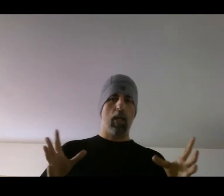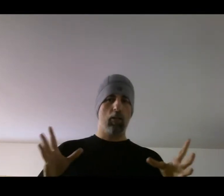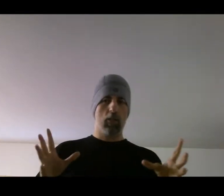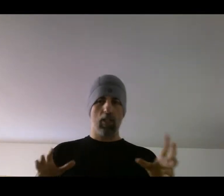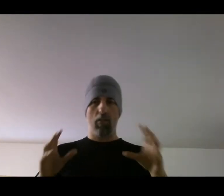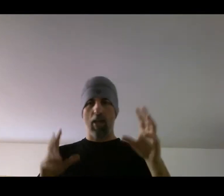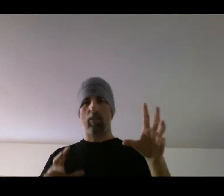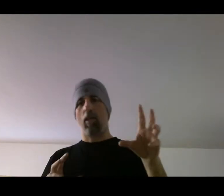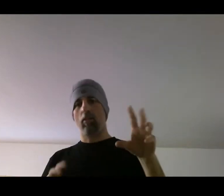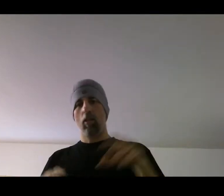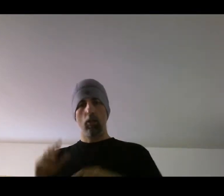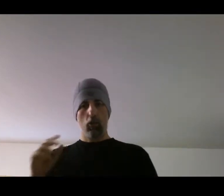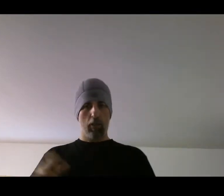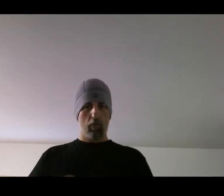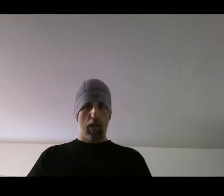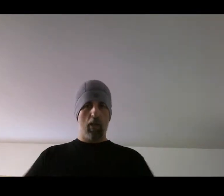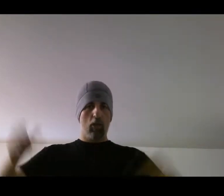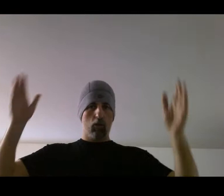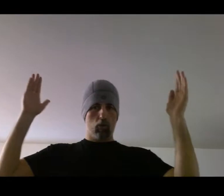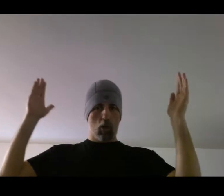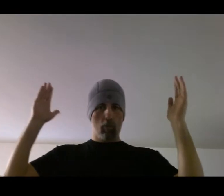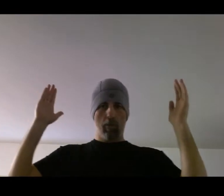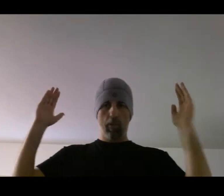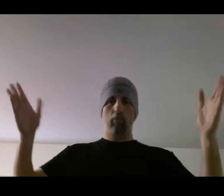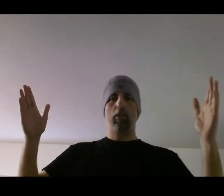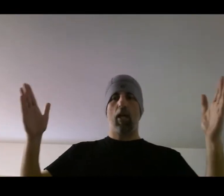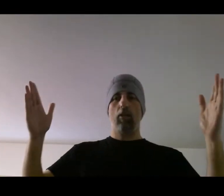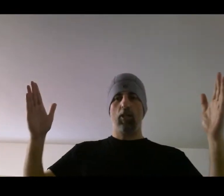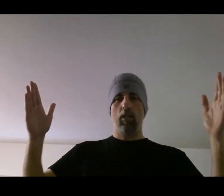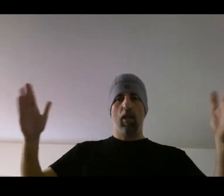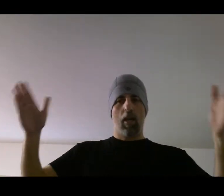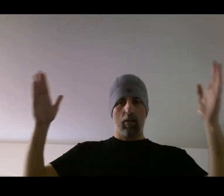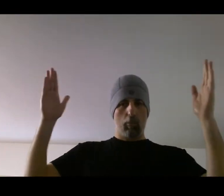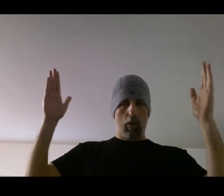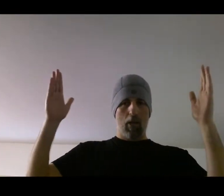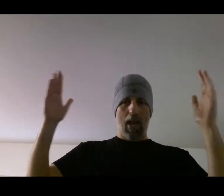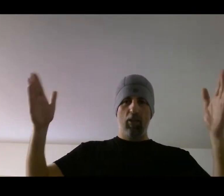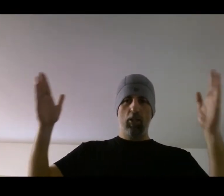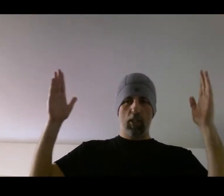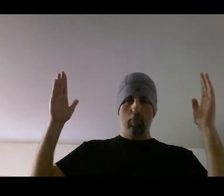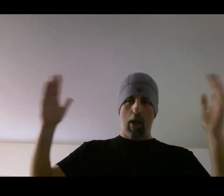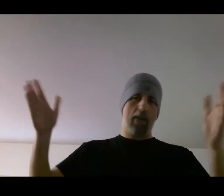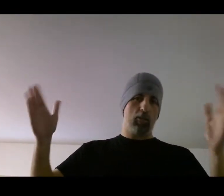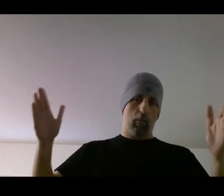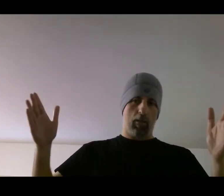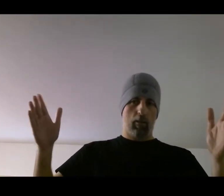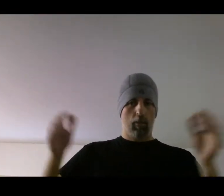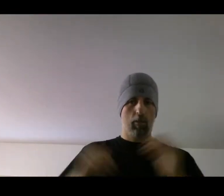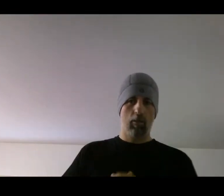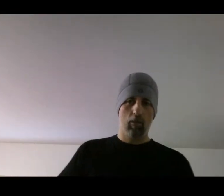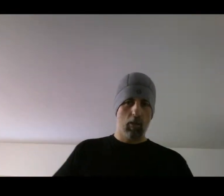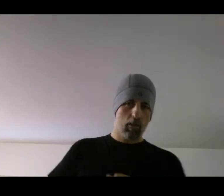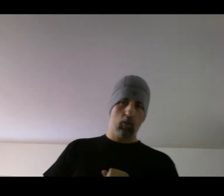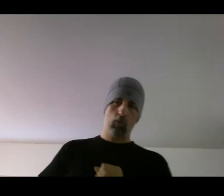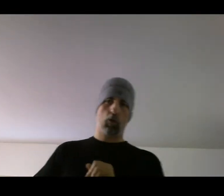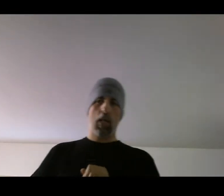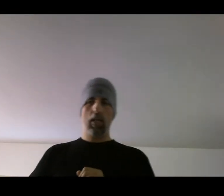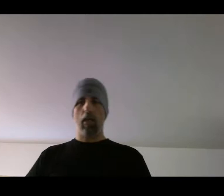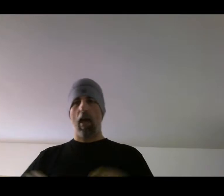energy in that sense during the fight. So you start with this much energy and it's about energy management. You train to